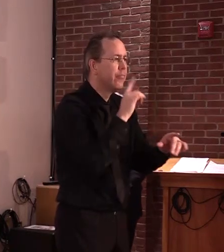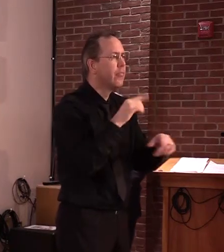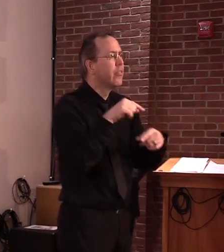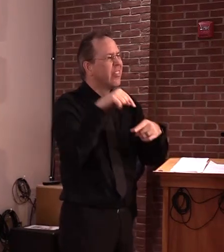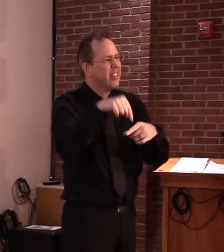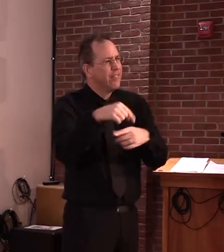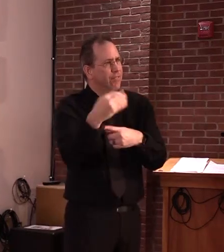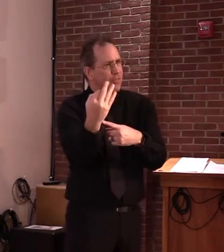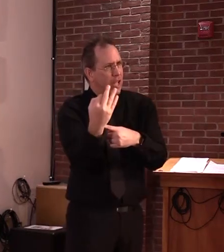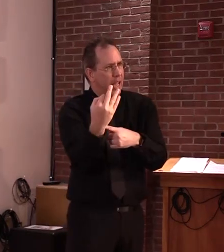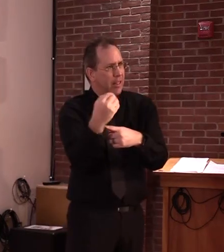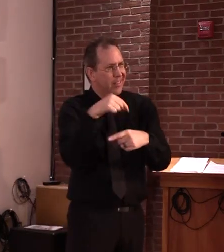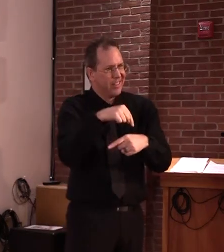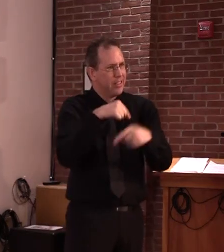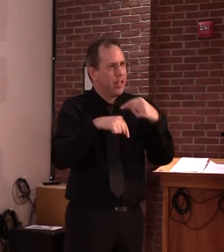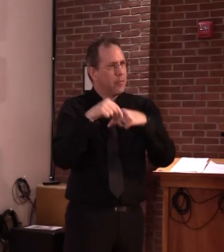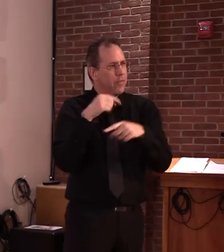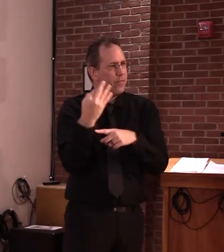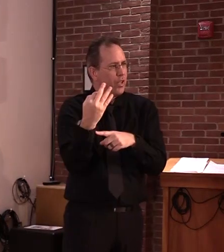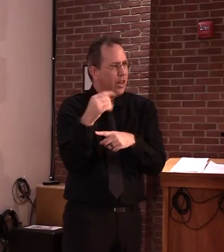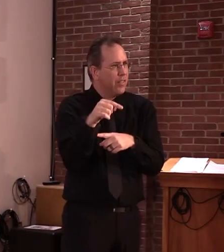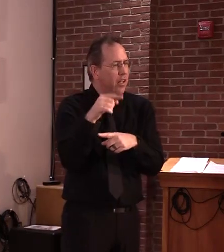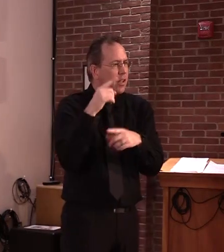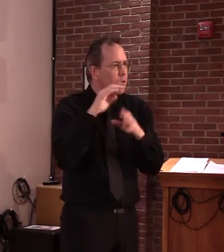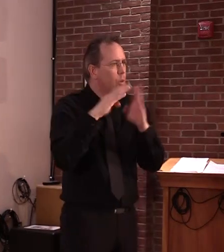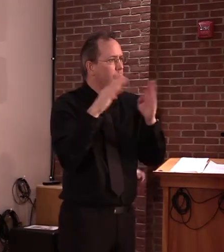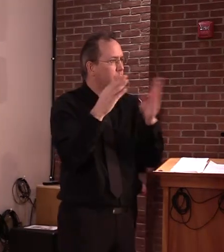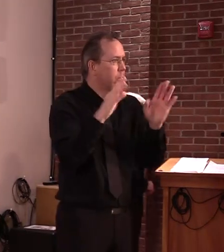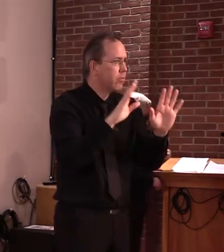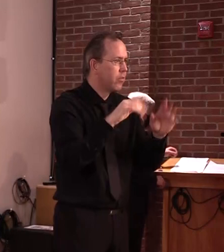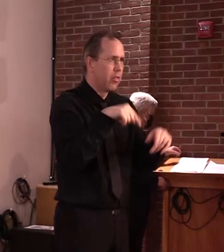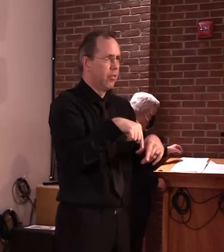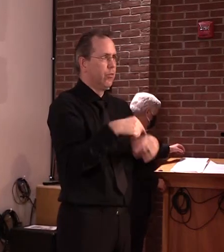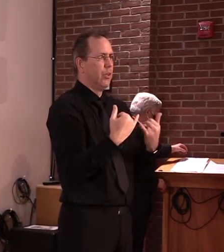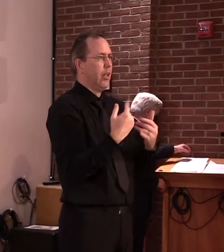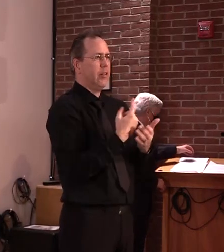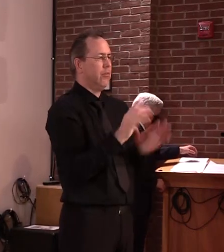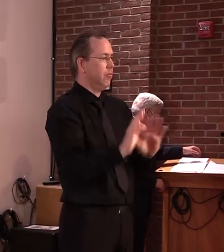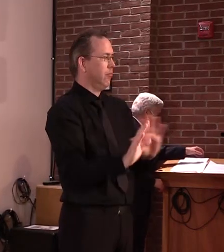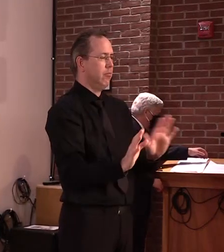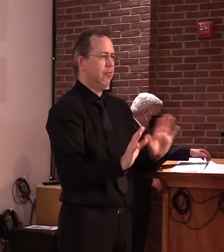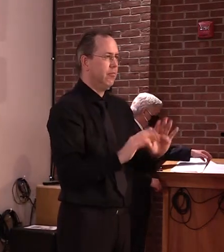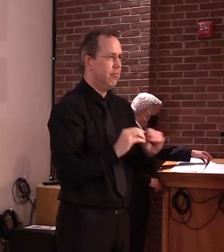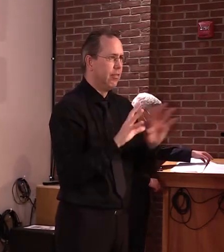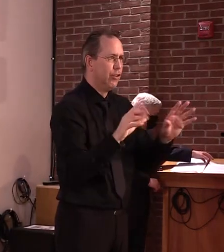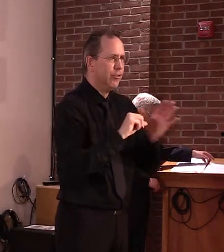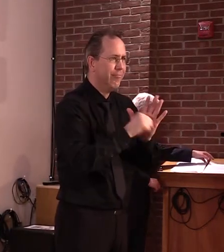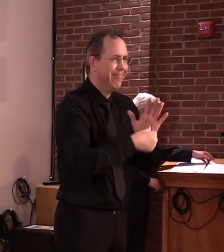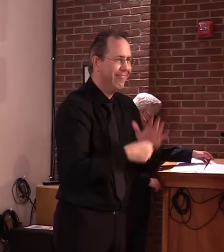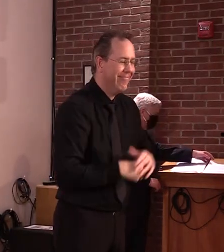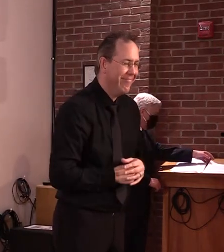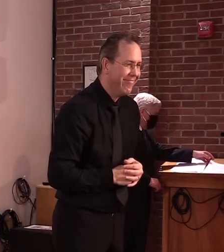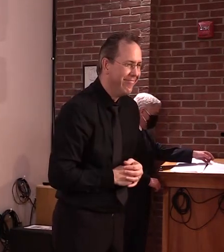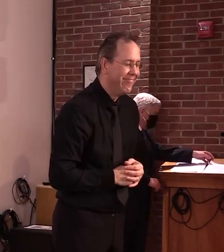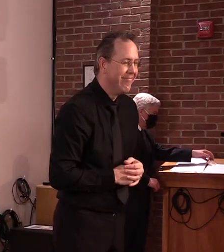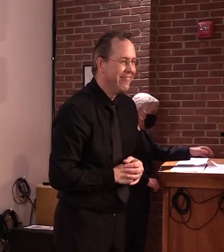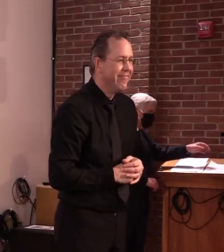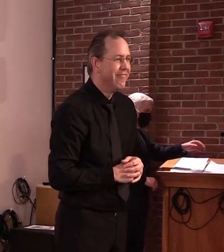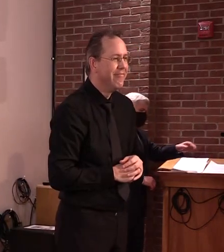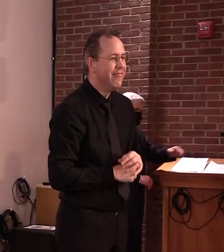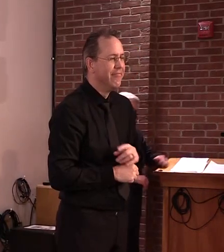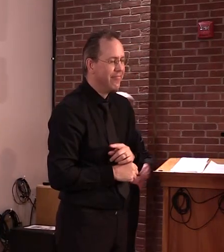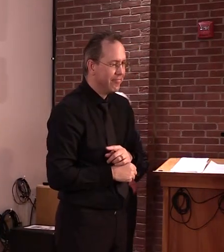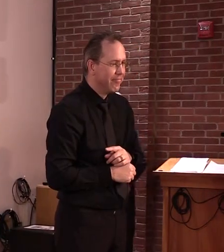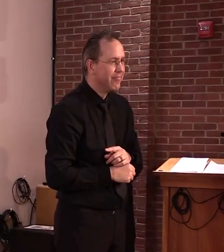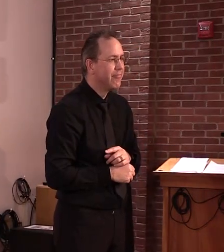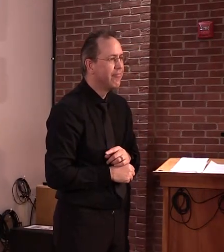Thank you. then, Secretary Smith, I was wondering if you could speak about, um, how the state's dealing with homeless populations. I know some of the leases, uh, were set to expire